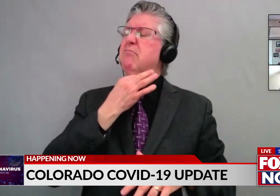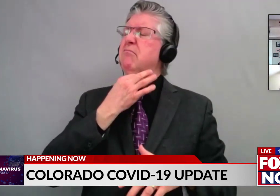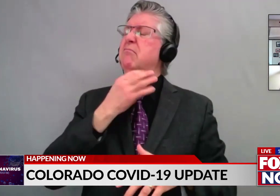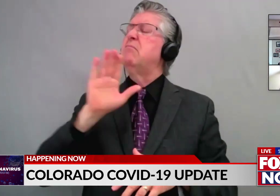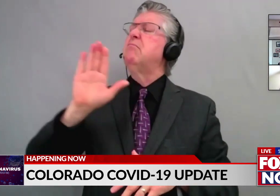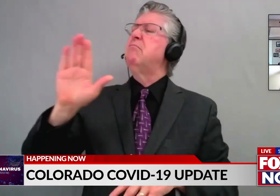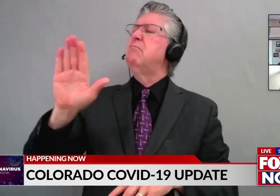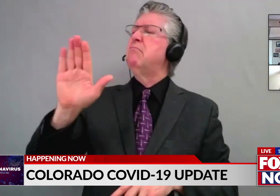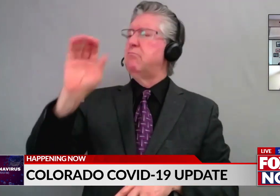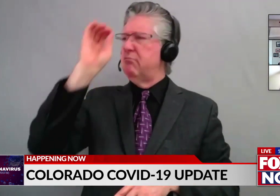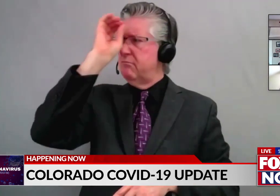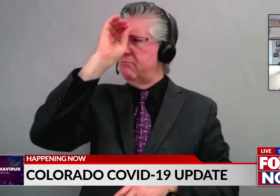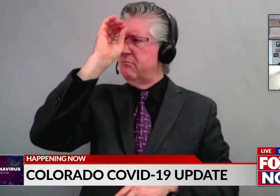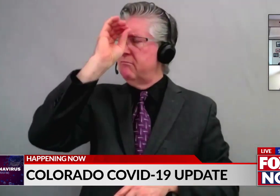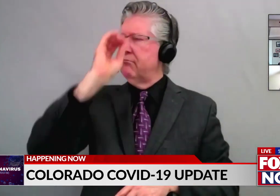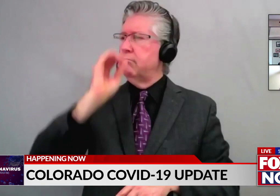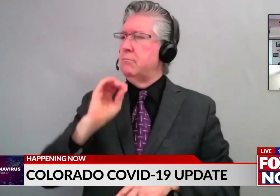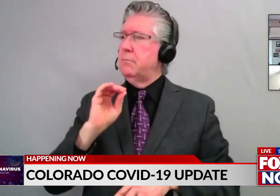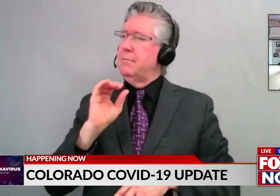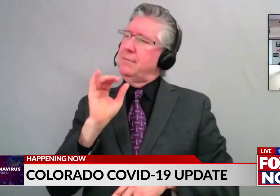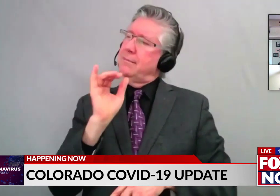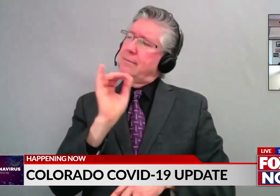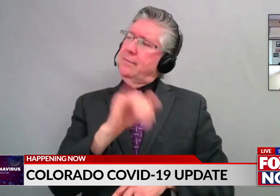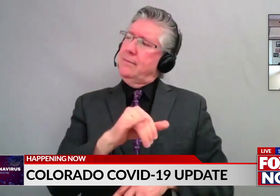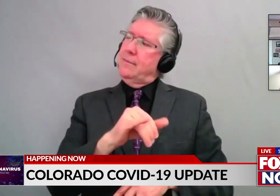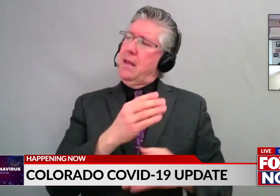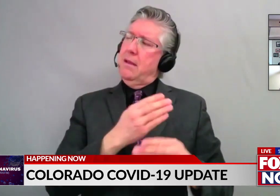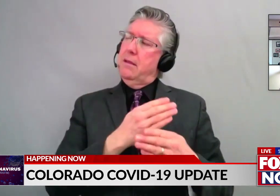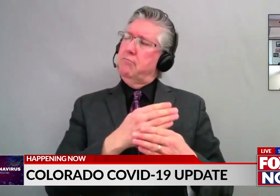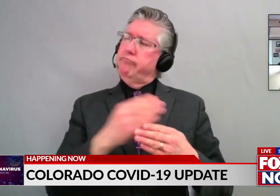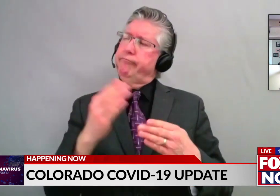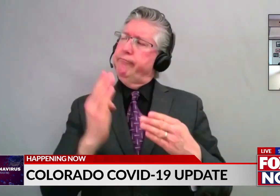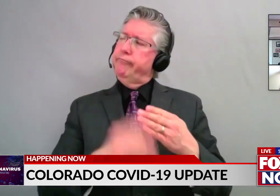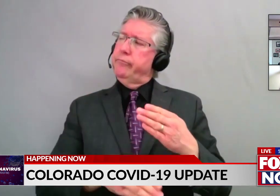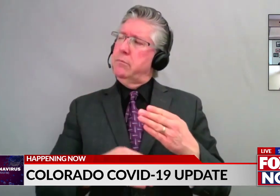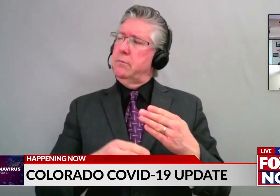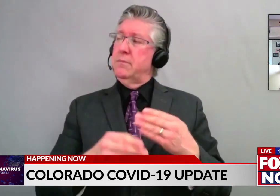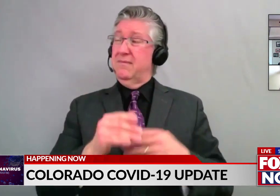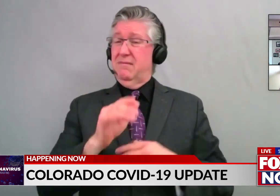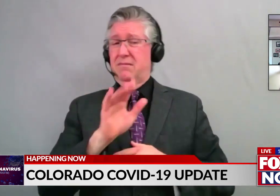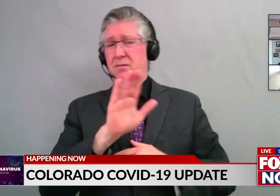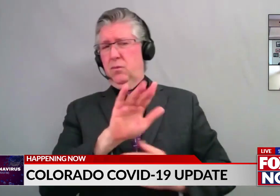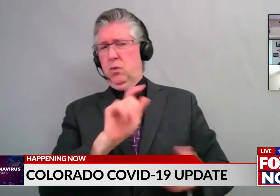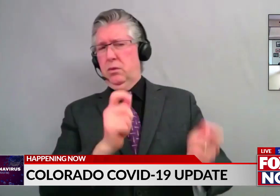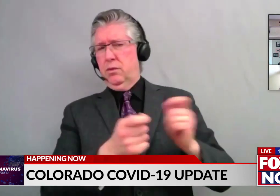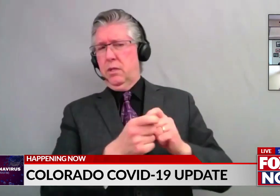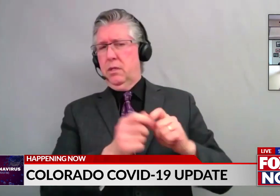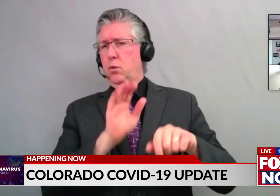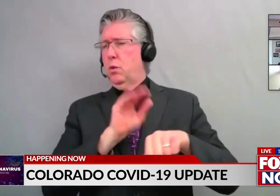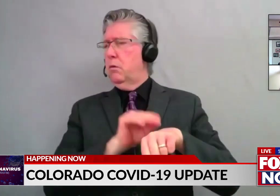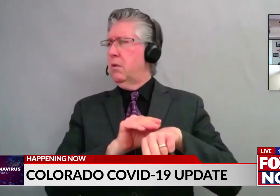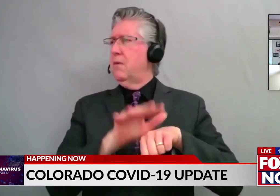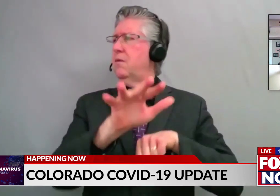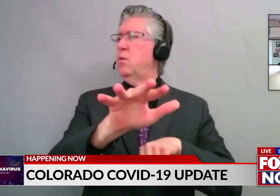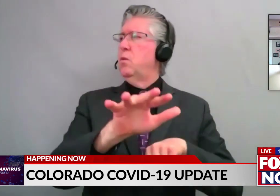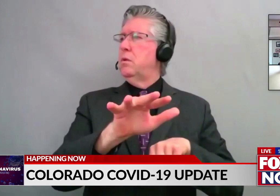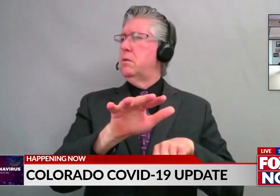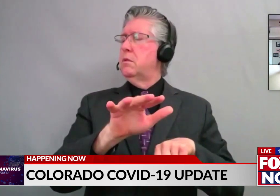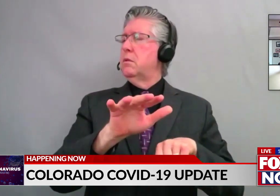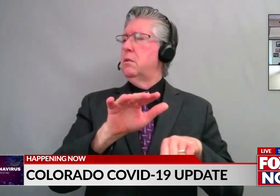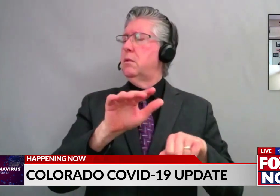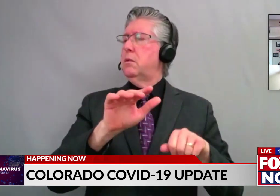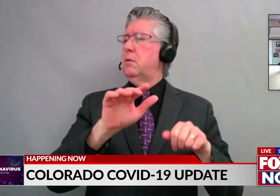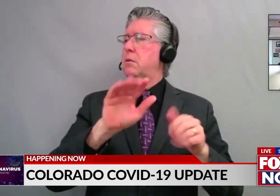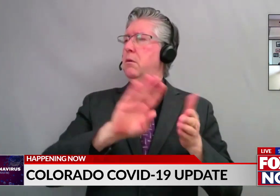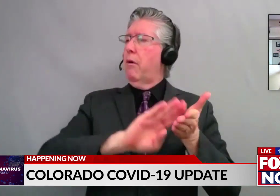outcome of this would be? Like, what would, what should we be expecting to see in schools with these relaxed protocols?